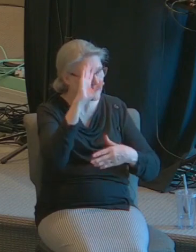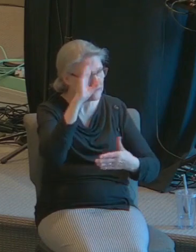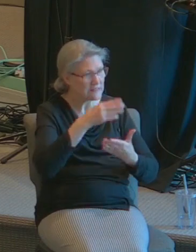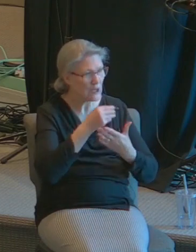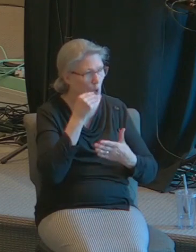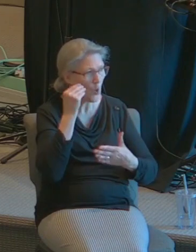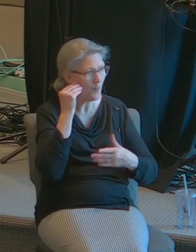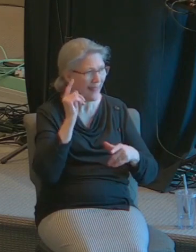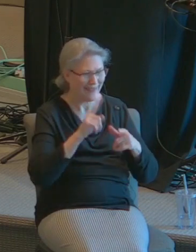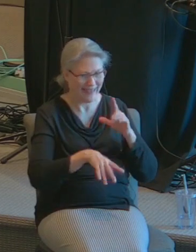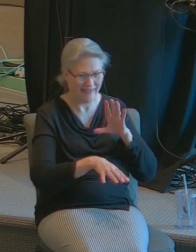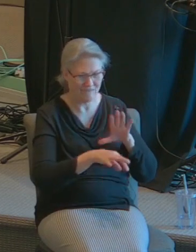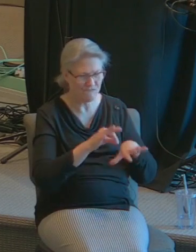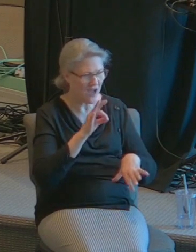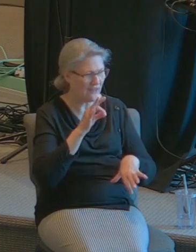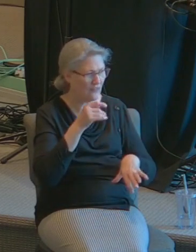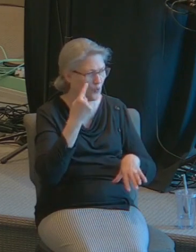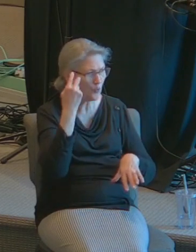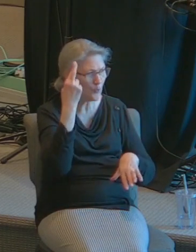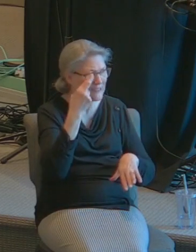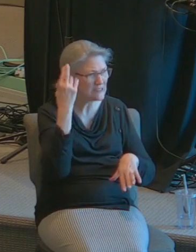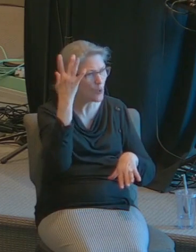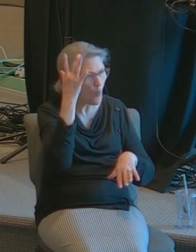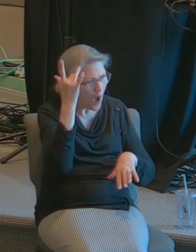no longer find the reason